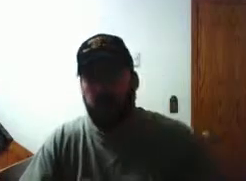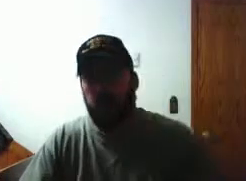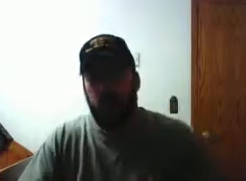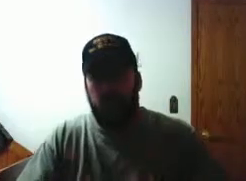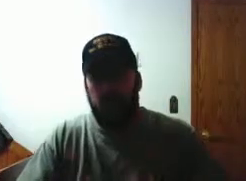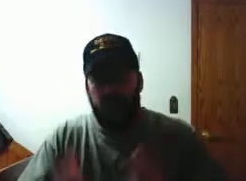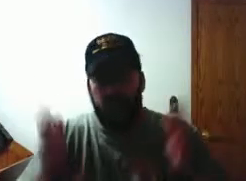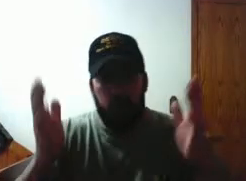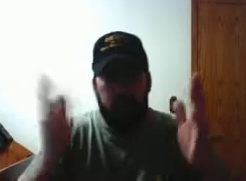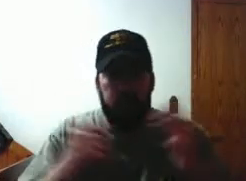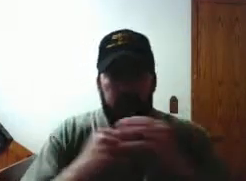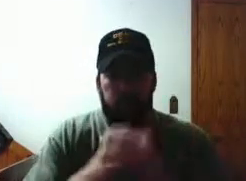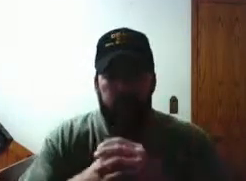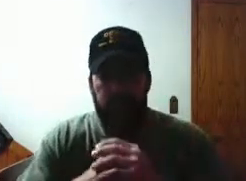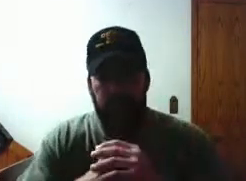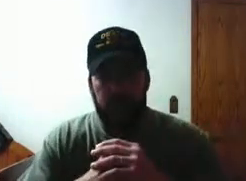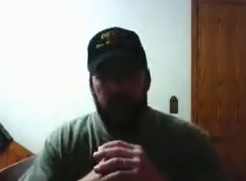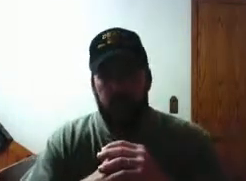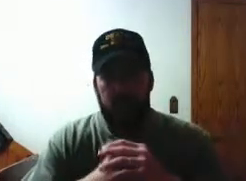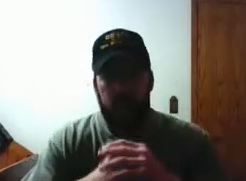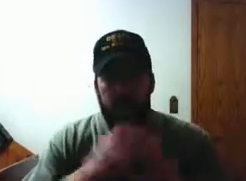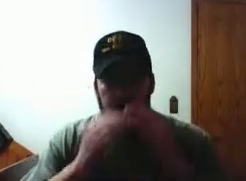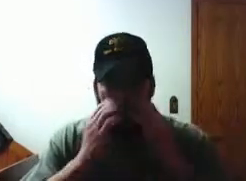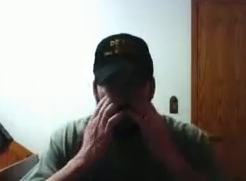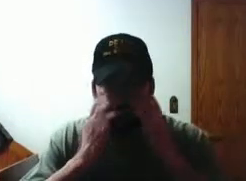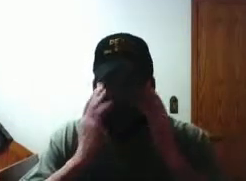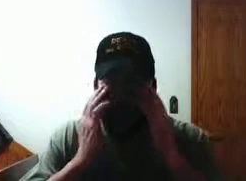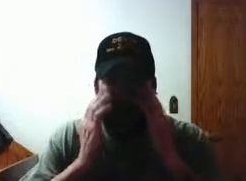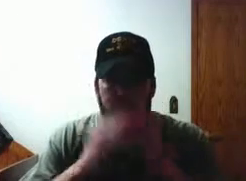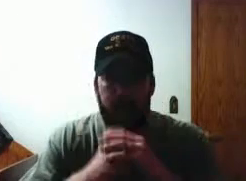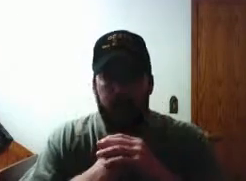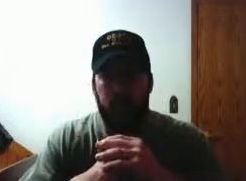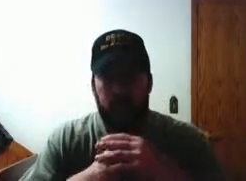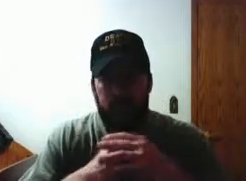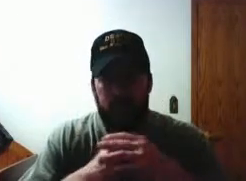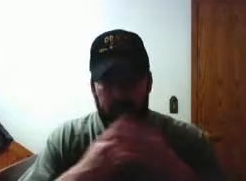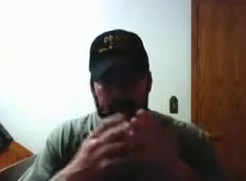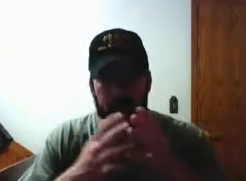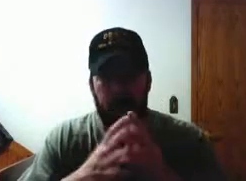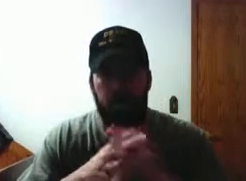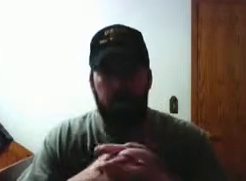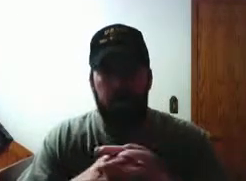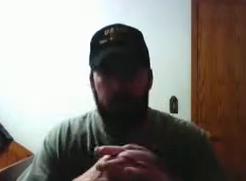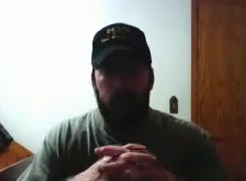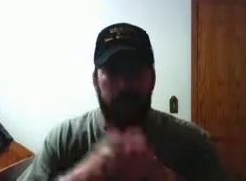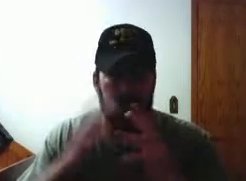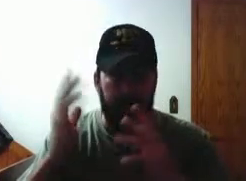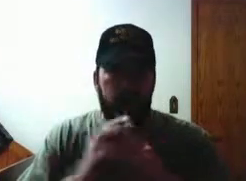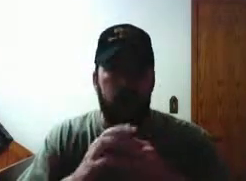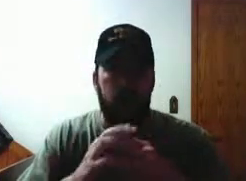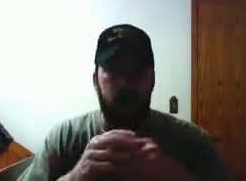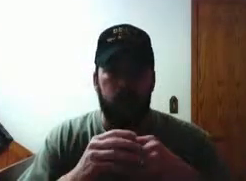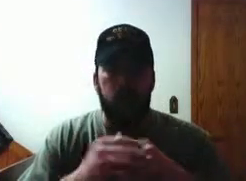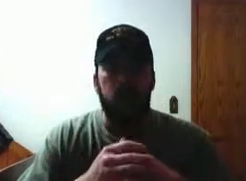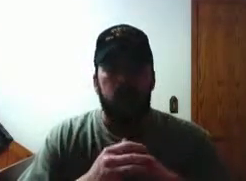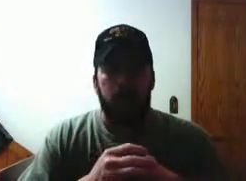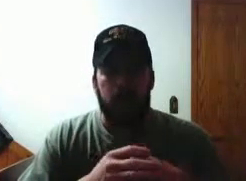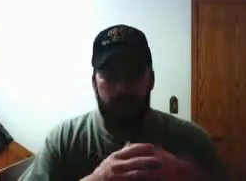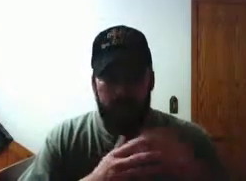i'll tell you what you do if you pissed off about the shadow on my eyes right now in in the computer room rather than being out in the garage or in my master